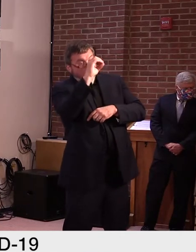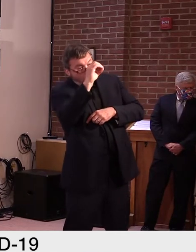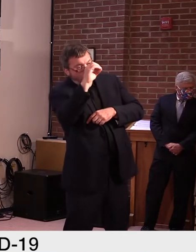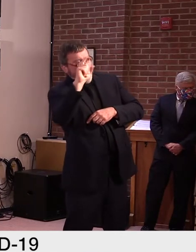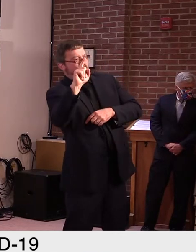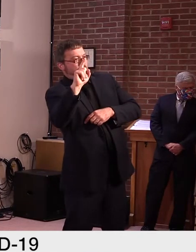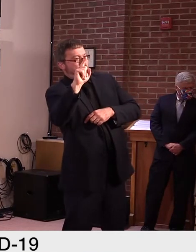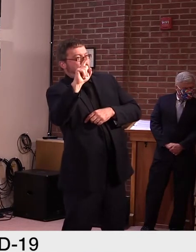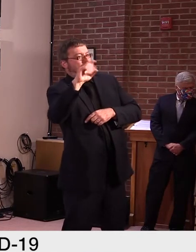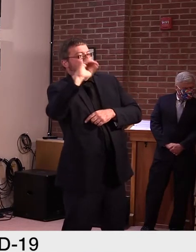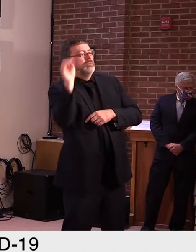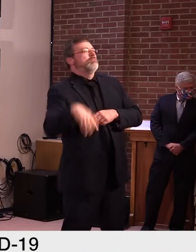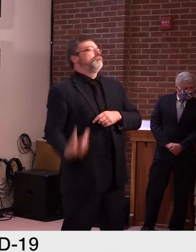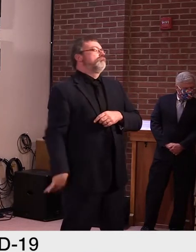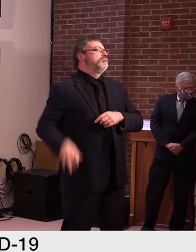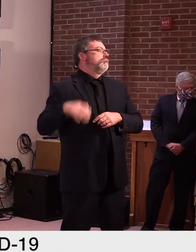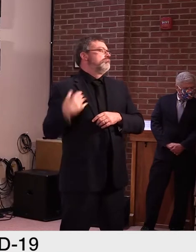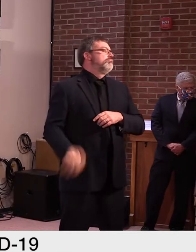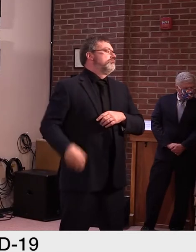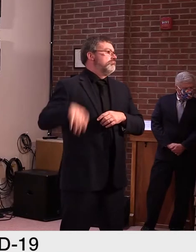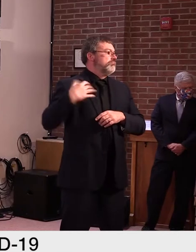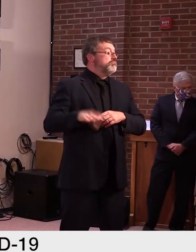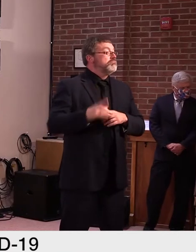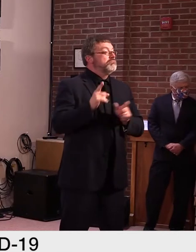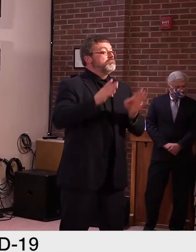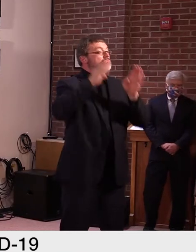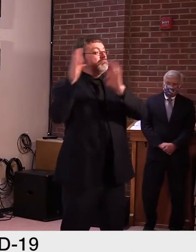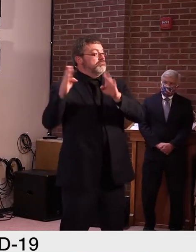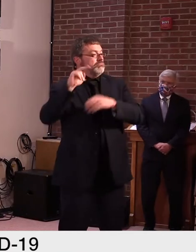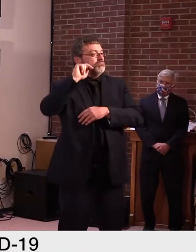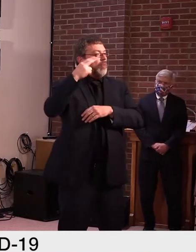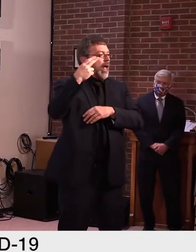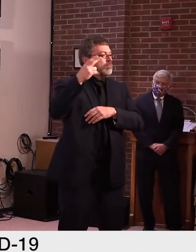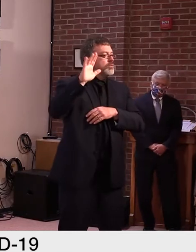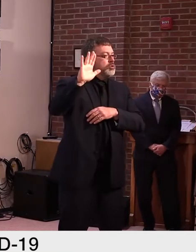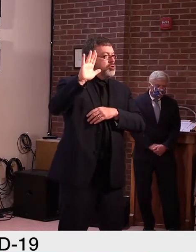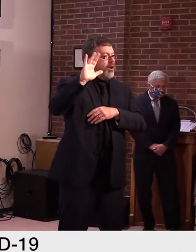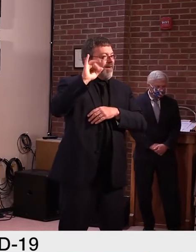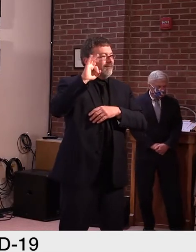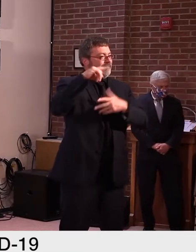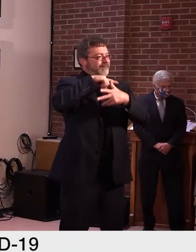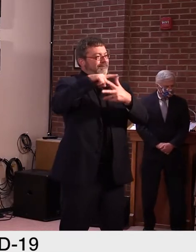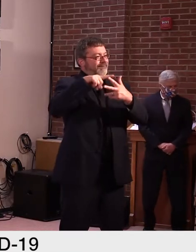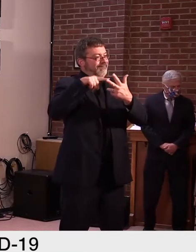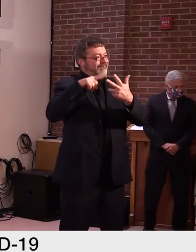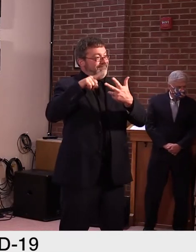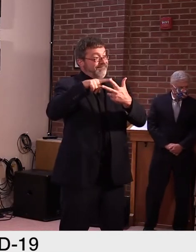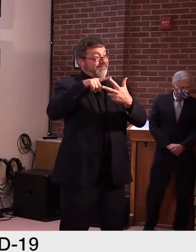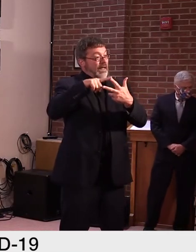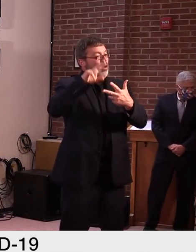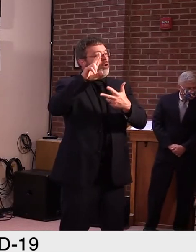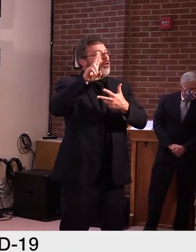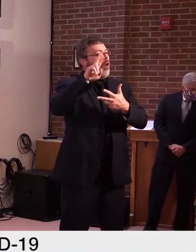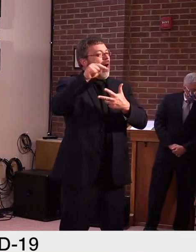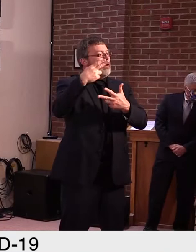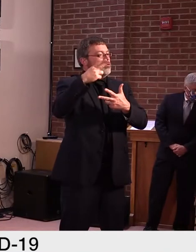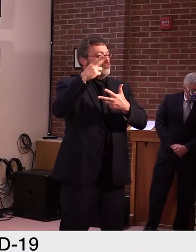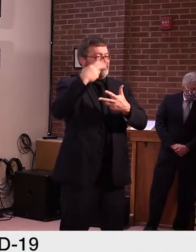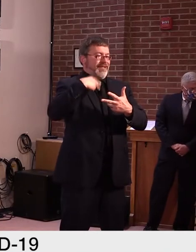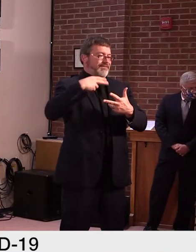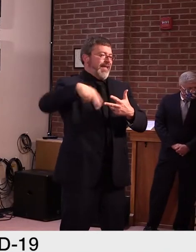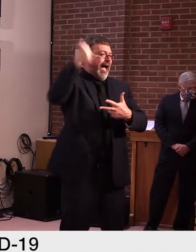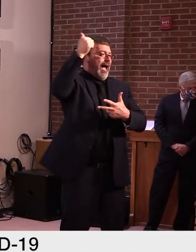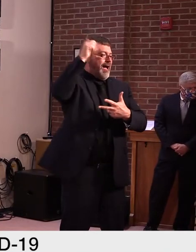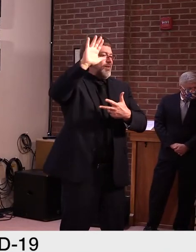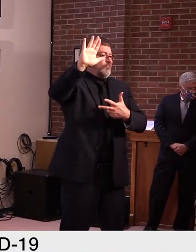in higher ed. They added about 30 this week, many of them attributable to the University of New Hampshire, but still they, Maine and Vermont doing